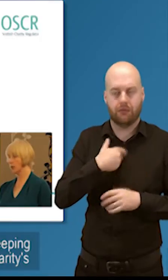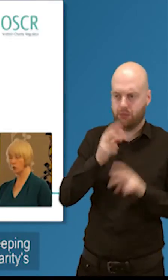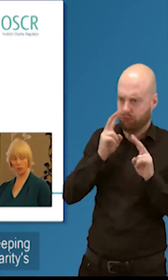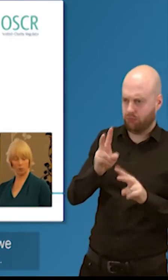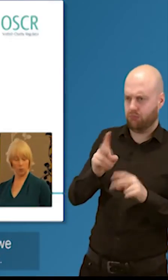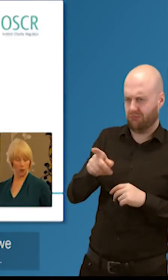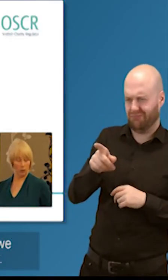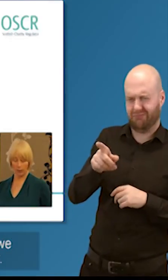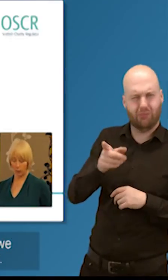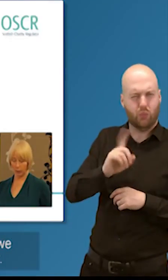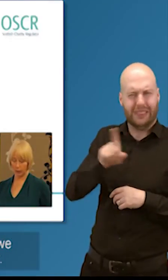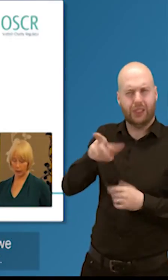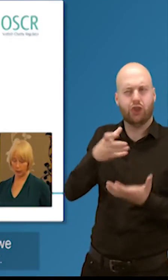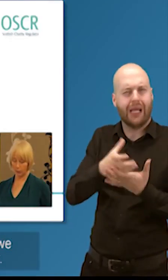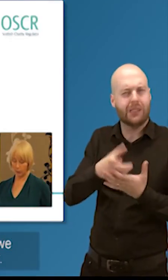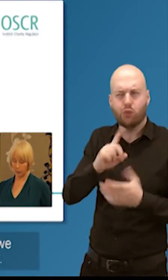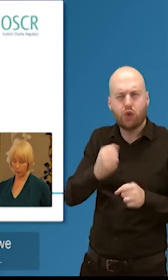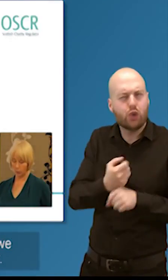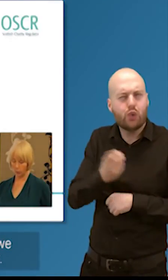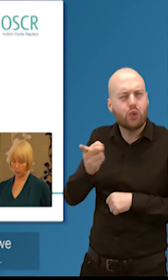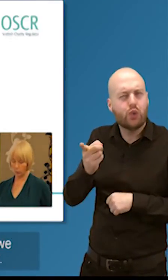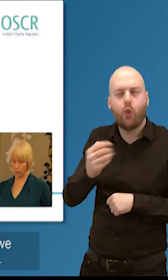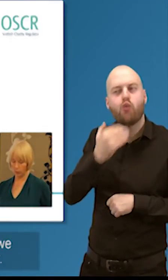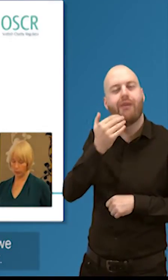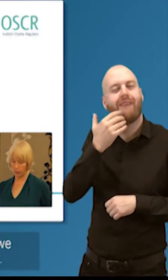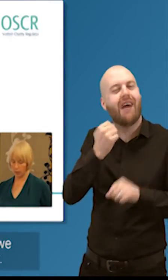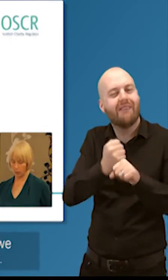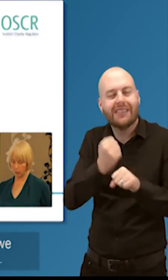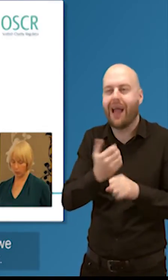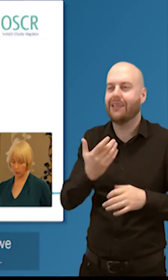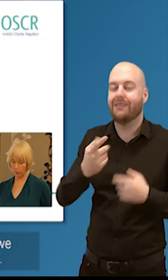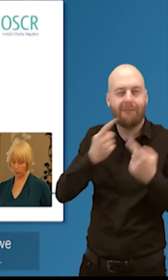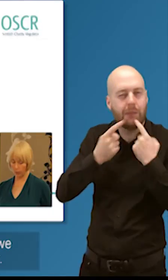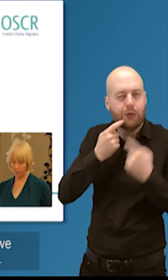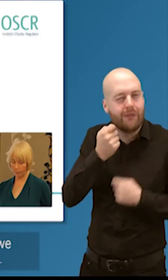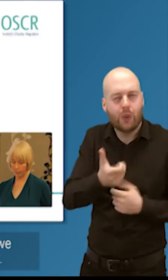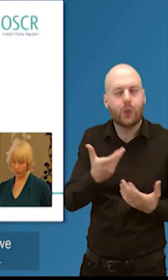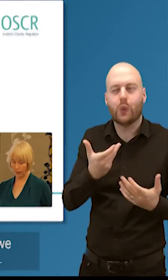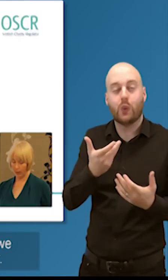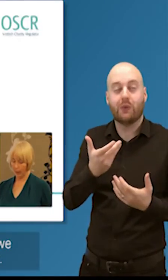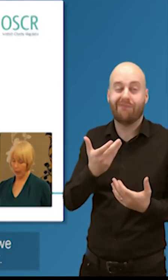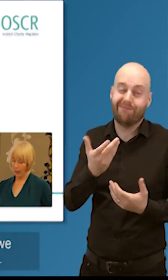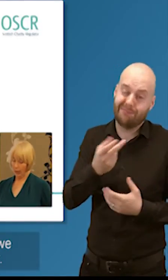what the charity is trying to do then that would be that that would be something that we would we would be concerned about and look at further